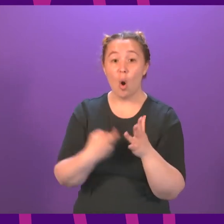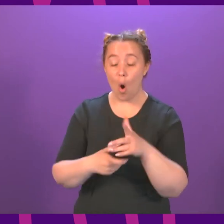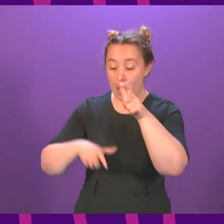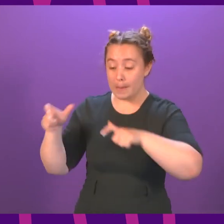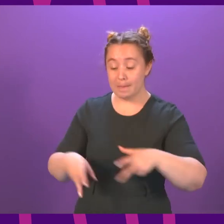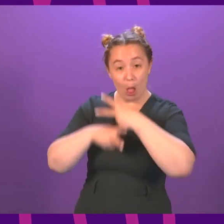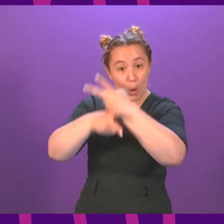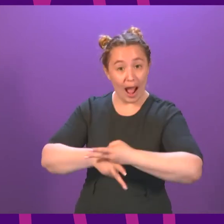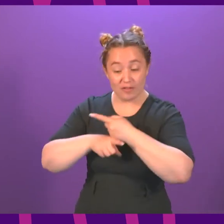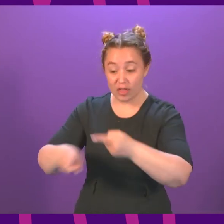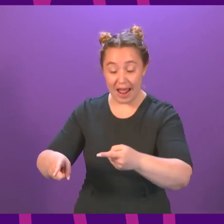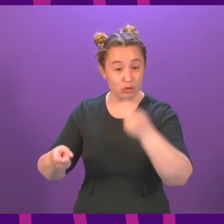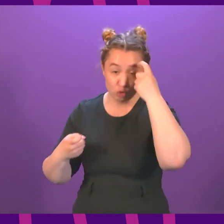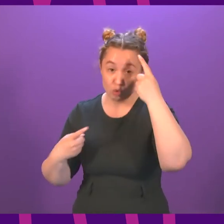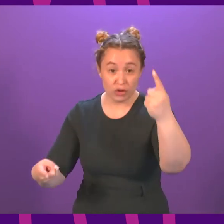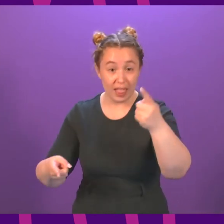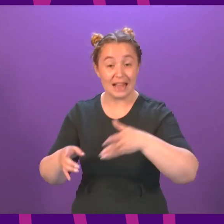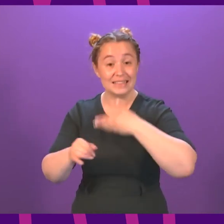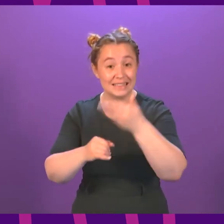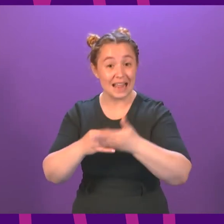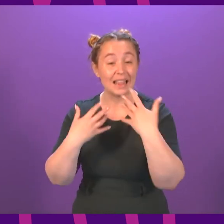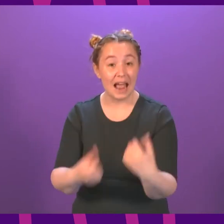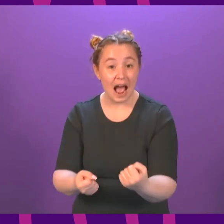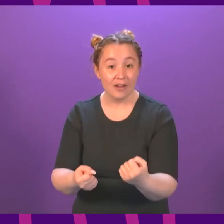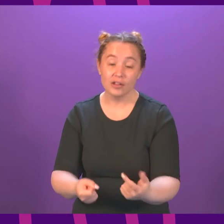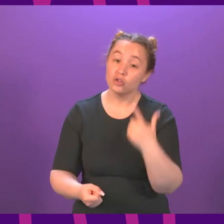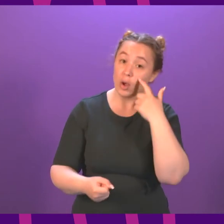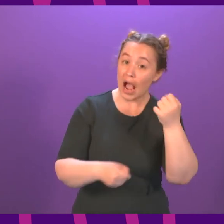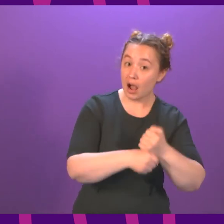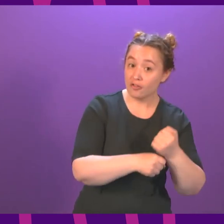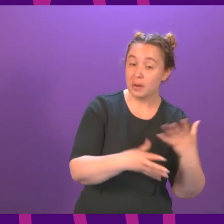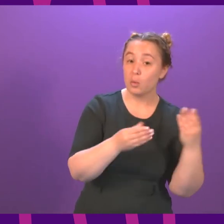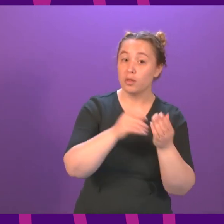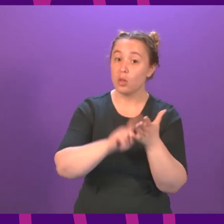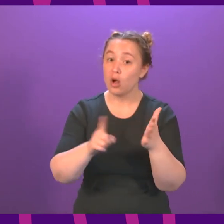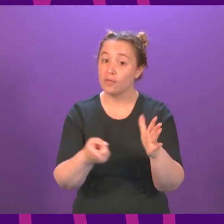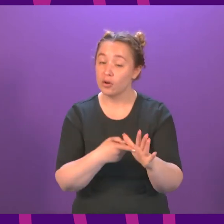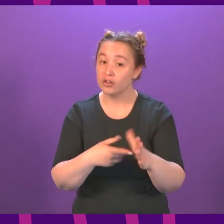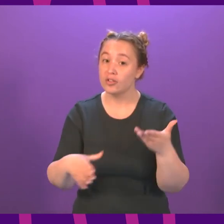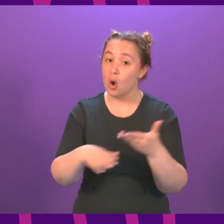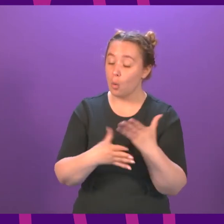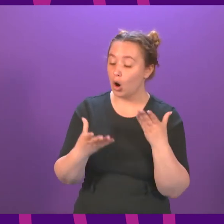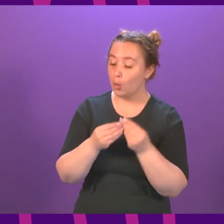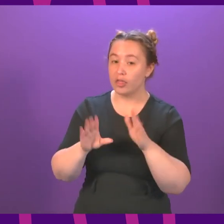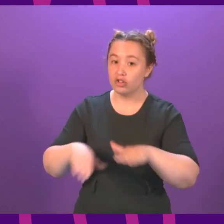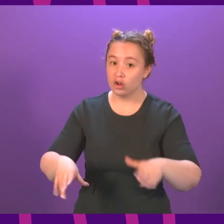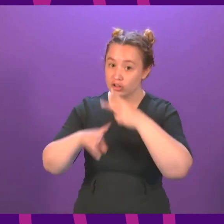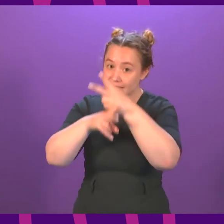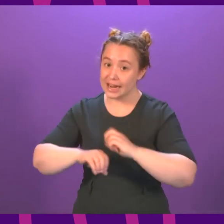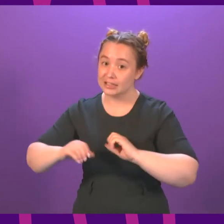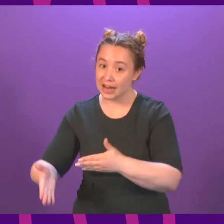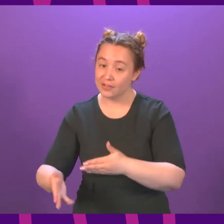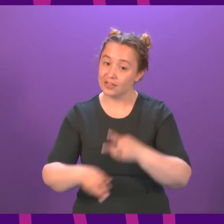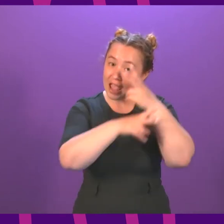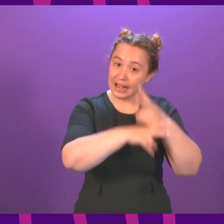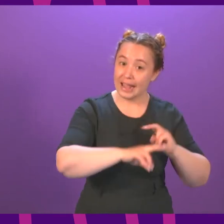Can the First Minister advise how the Scottish Government, together with local authorities, has worked with local care homes and children's care services to prevent